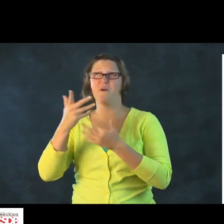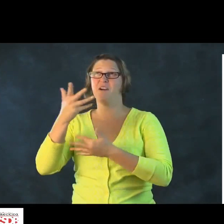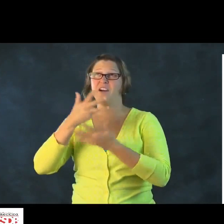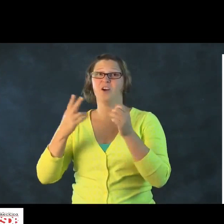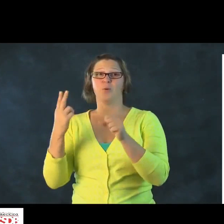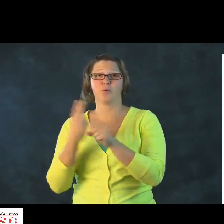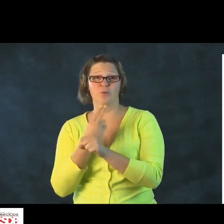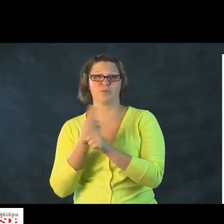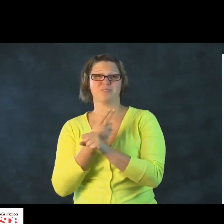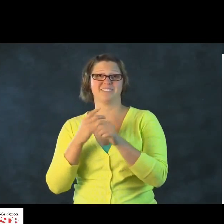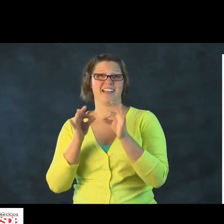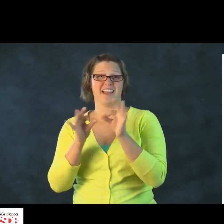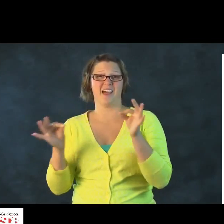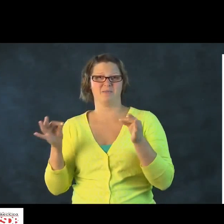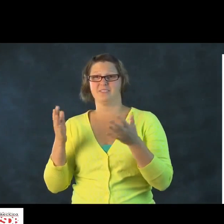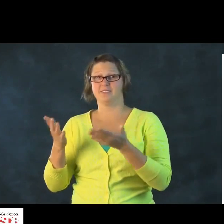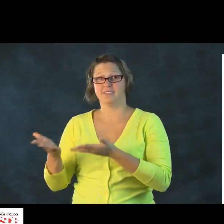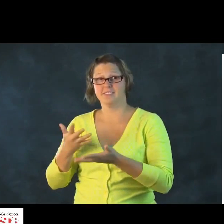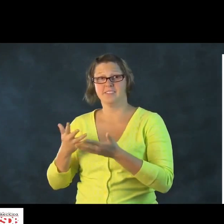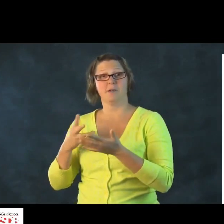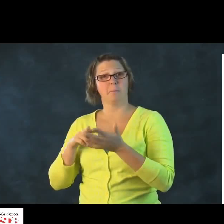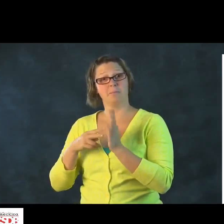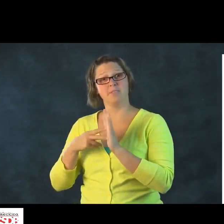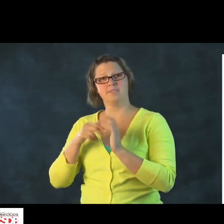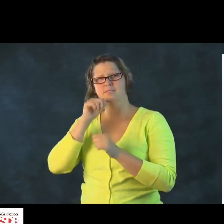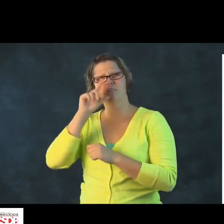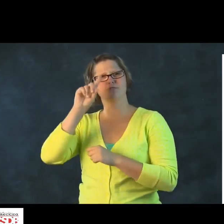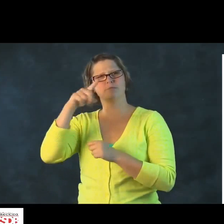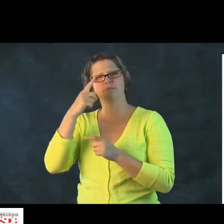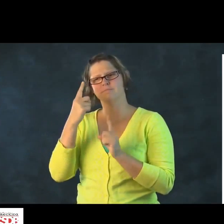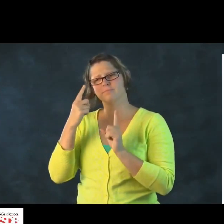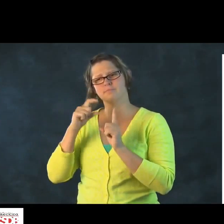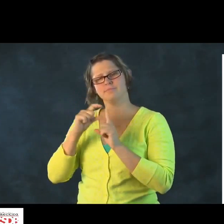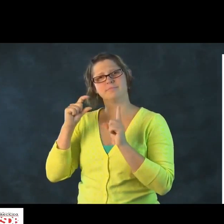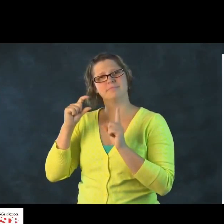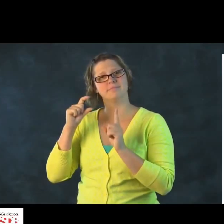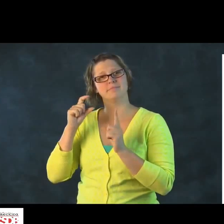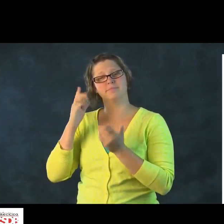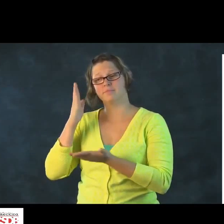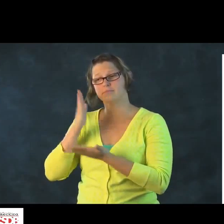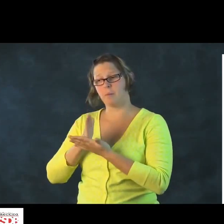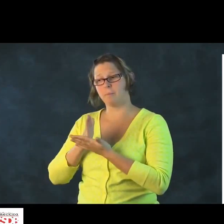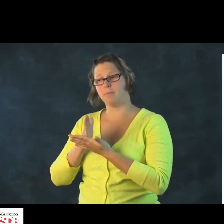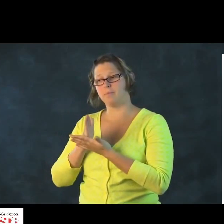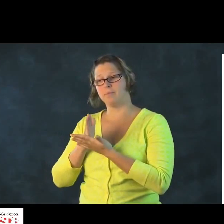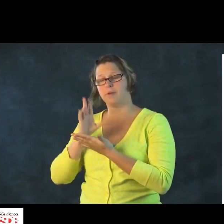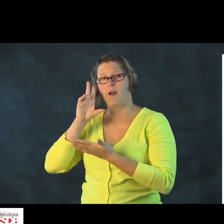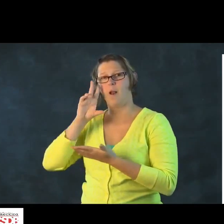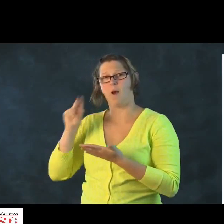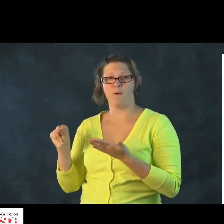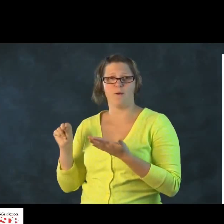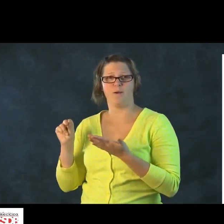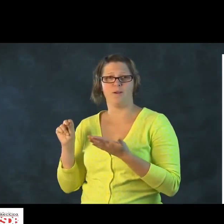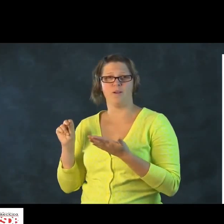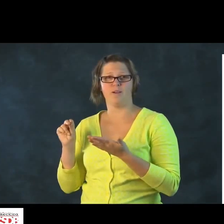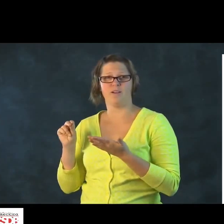have many opportunities in terms of utilizing language. Now, not just terminology.